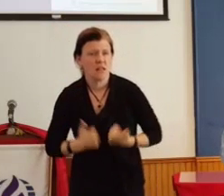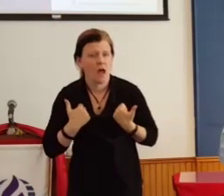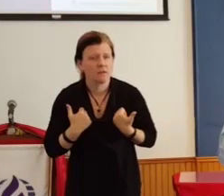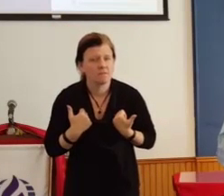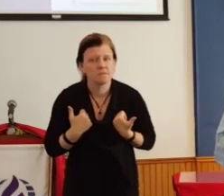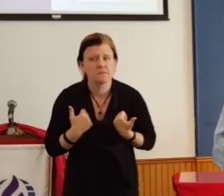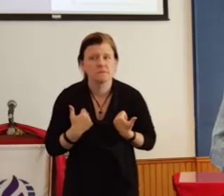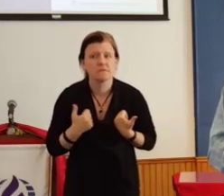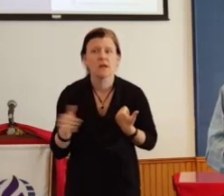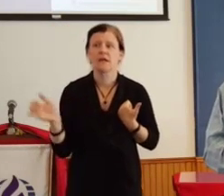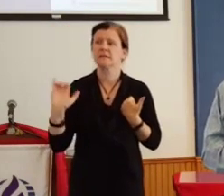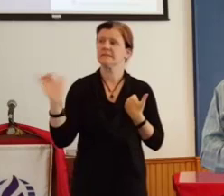God created us to be.